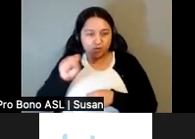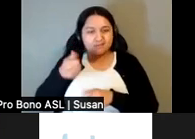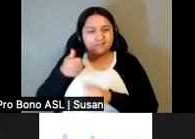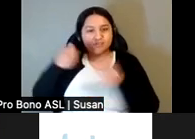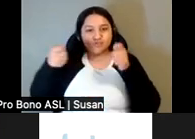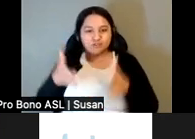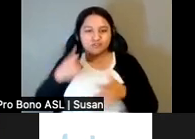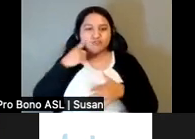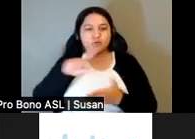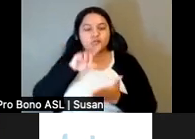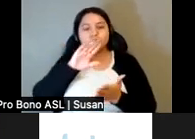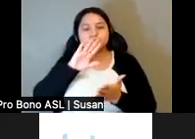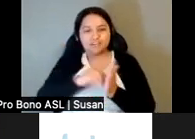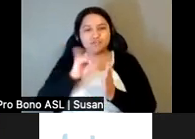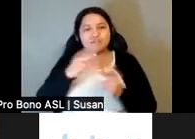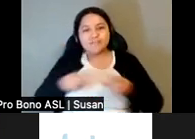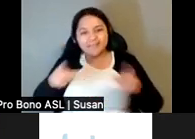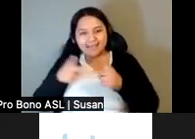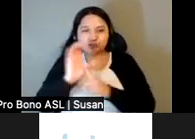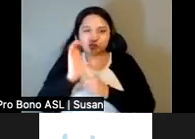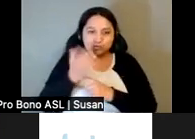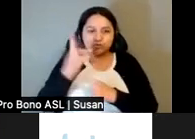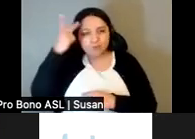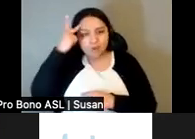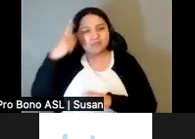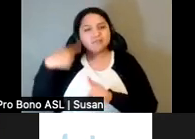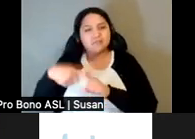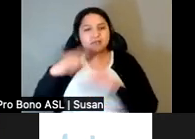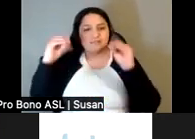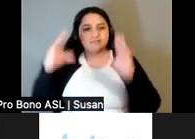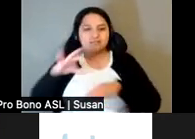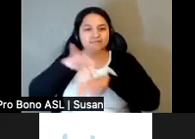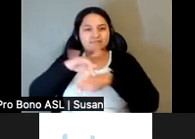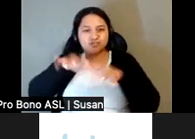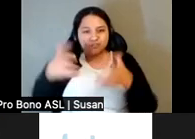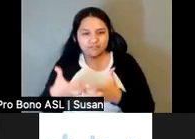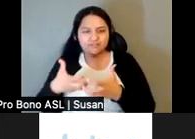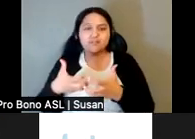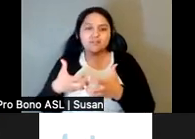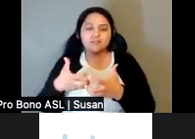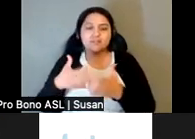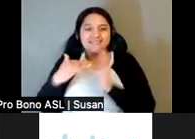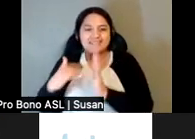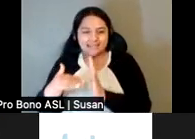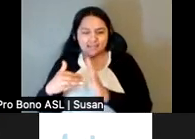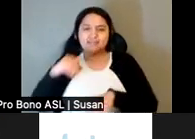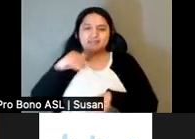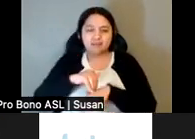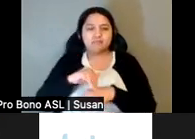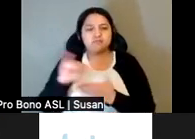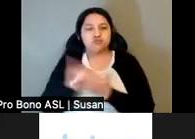for Place, Culture, and Politics, and a professor of Geography and Earth and Environmental Studies at the City University of New York.